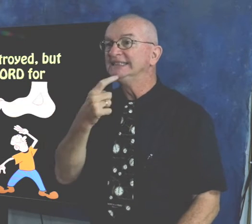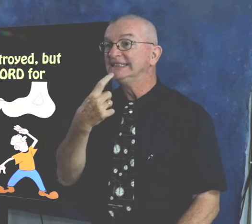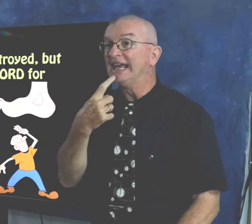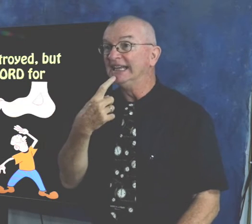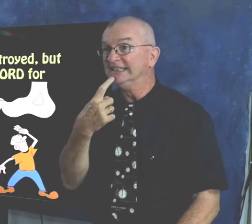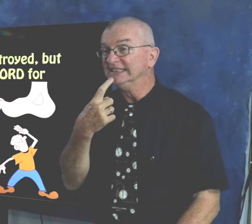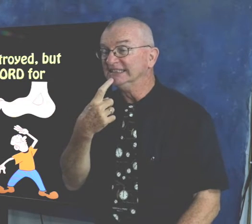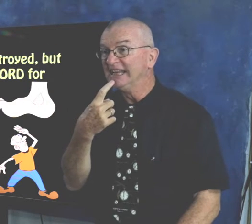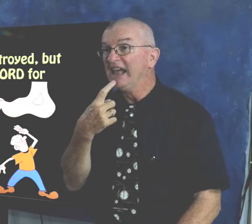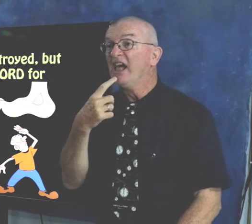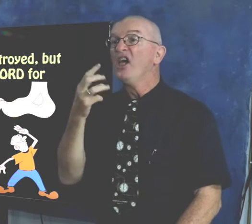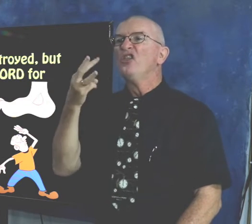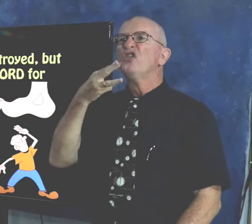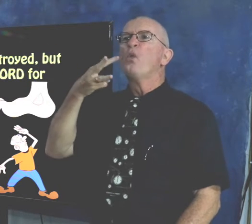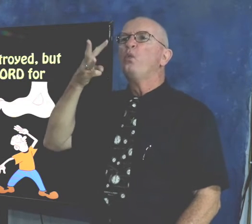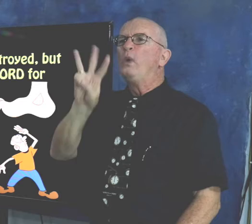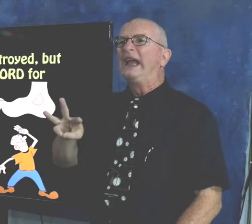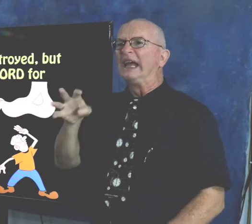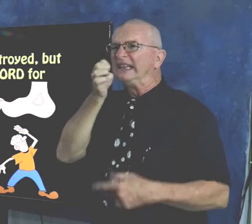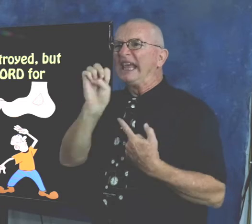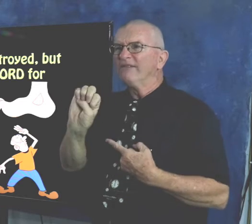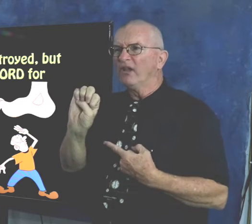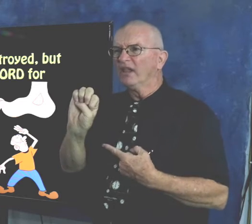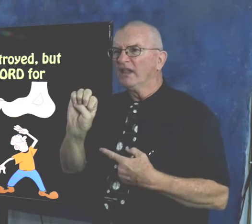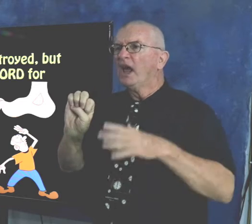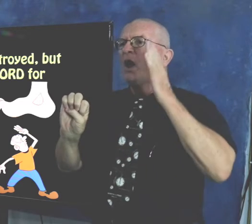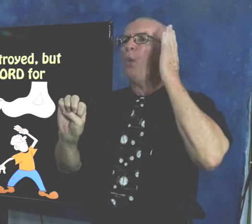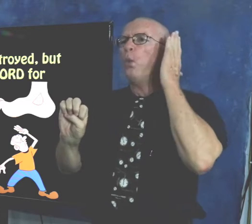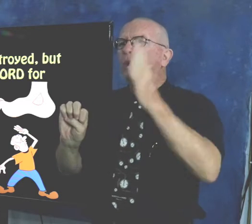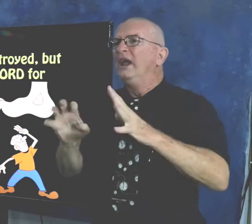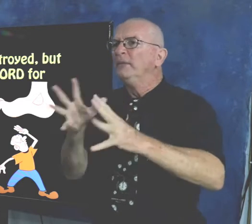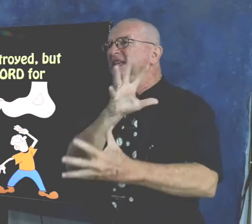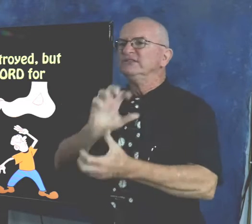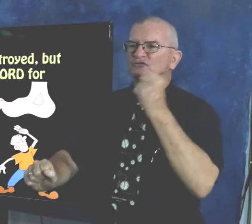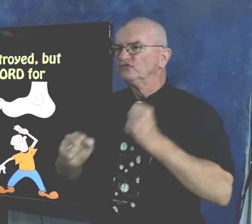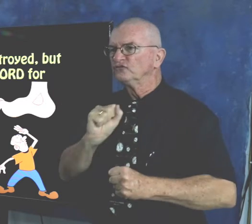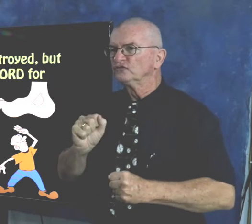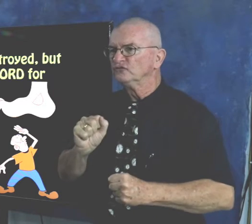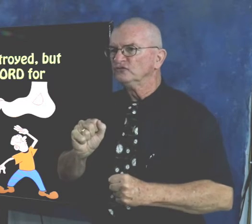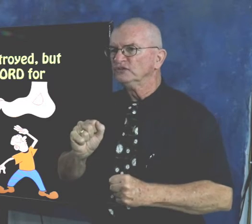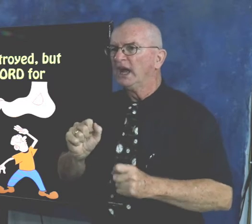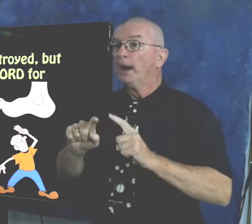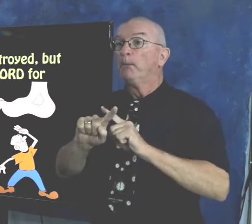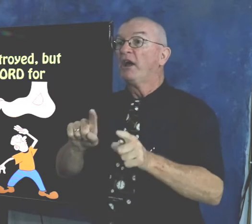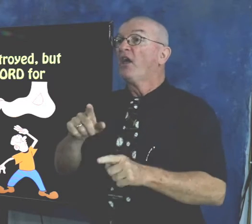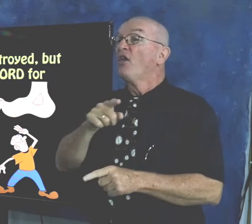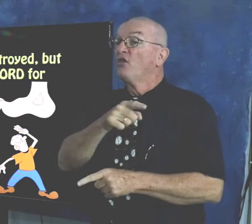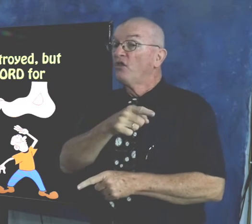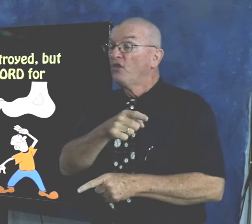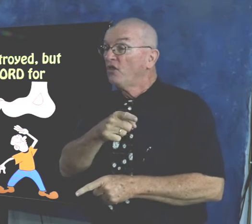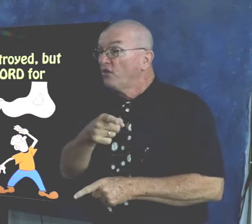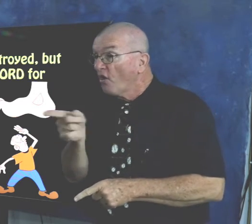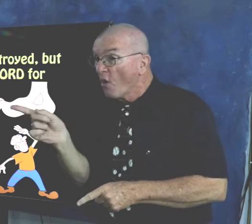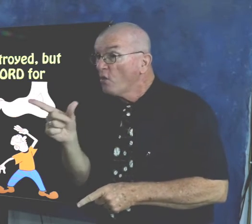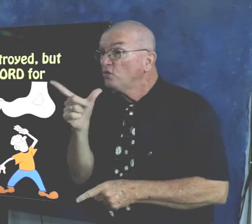Verse 9 says, the wicked evil will be destroyed. But those